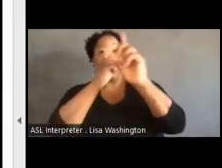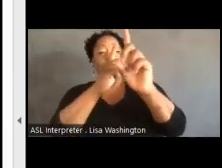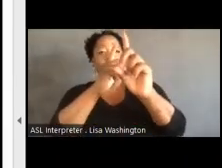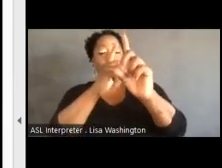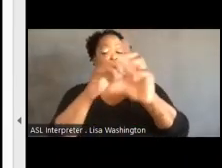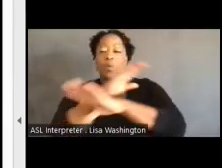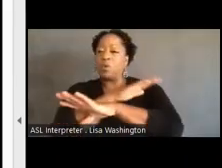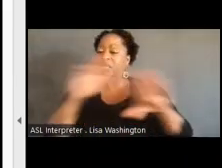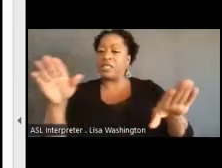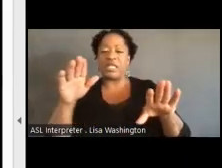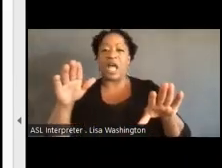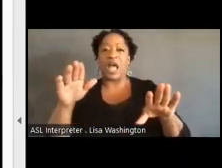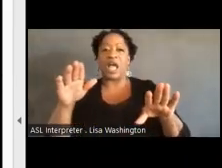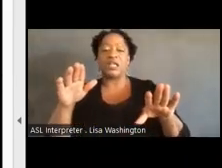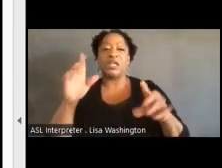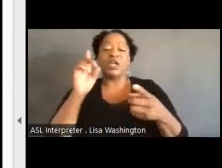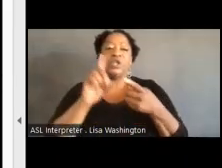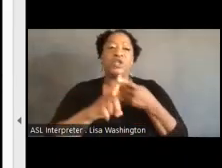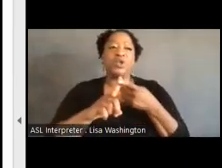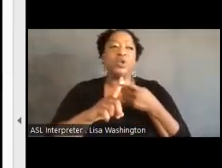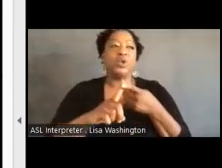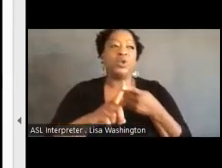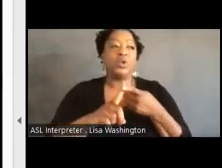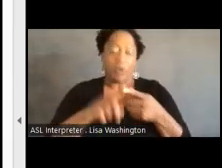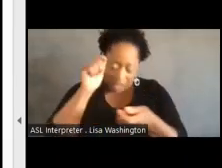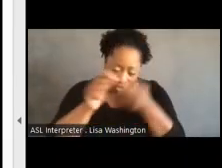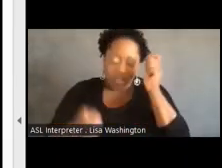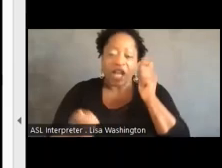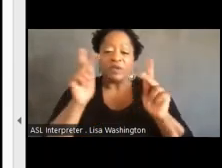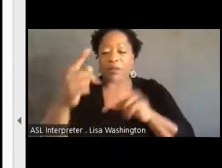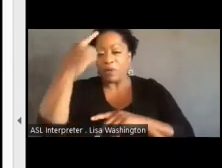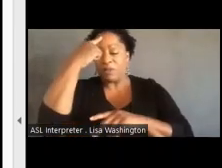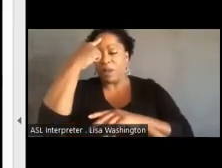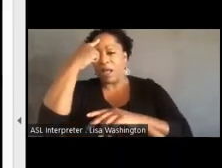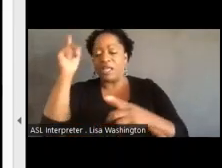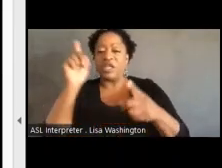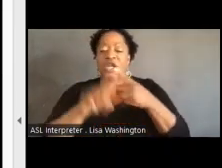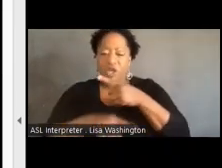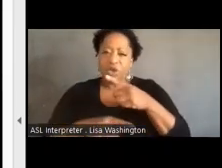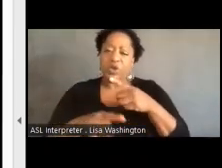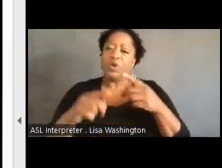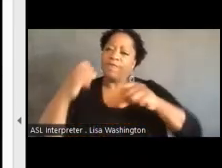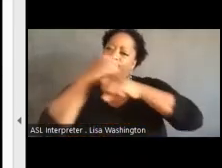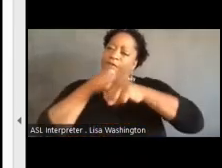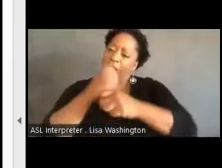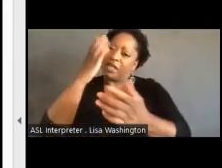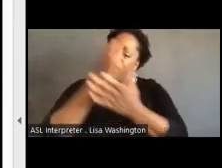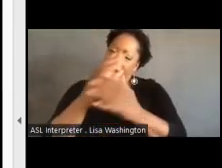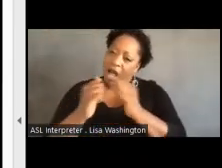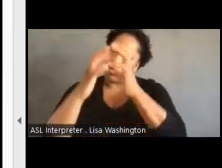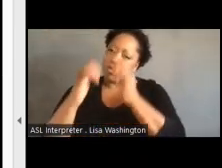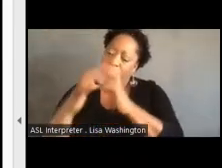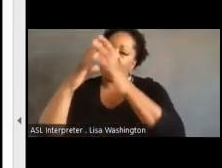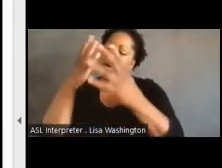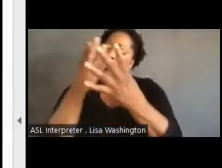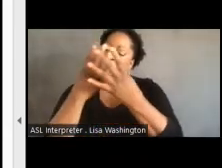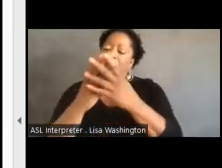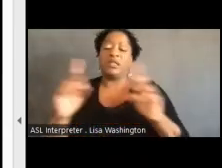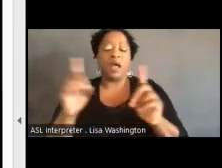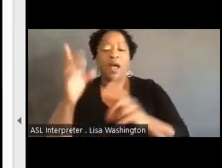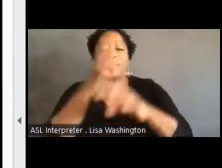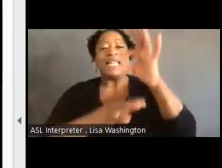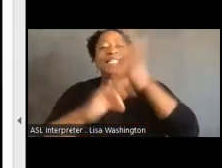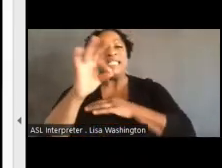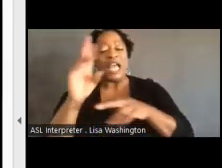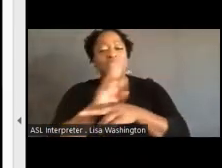proselytize or convert people to abolition, but was to use those politics to